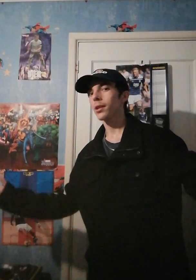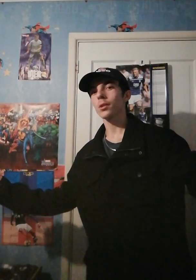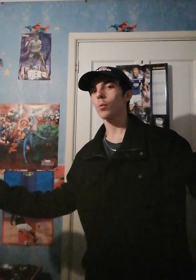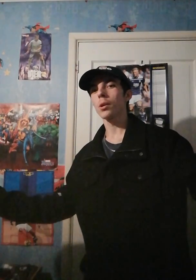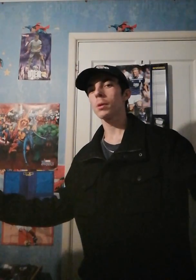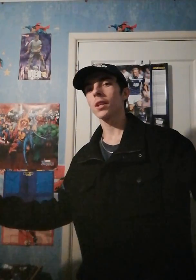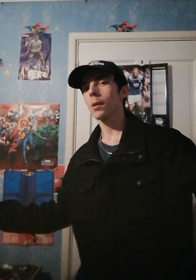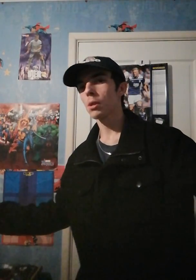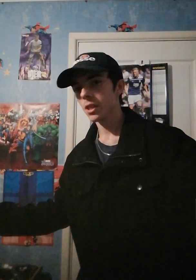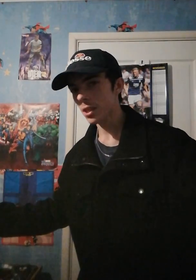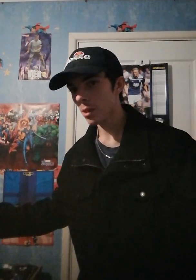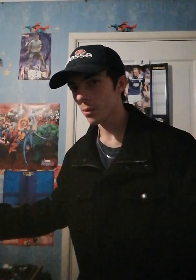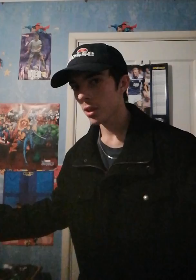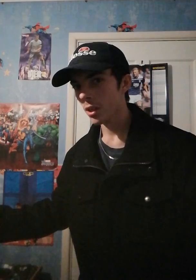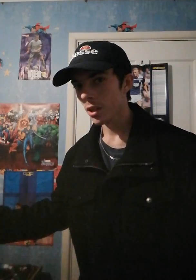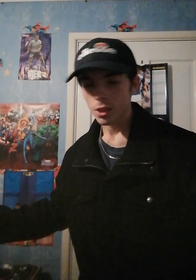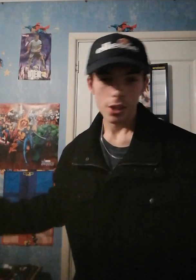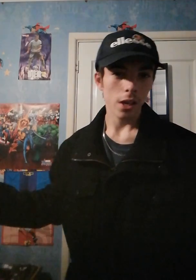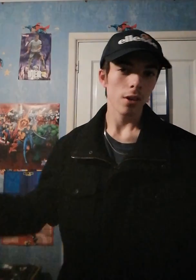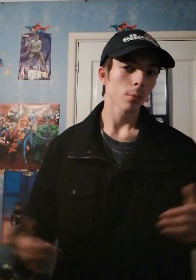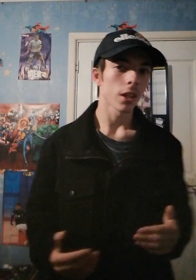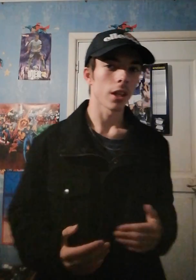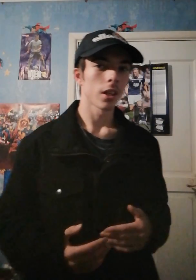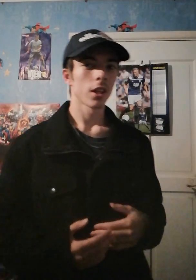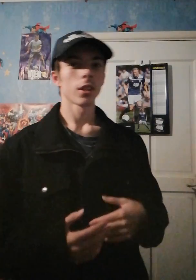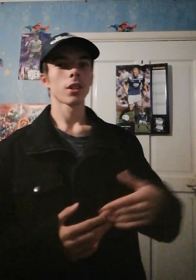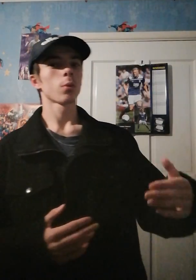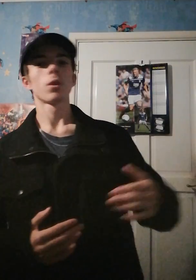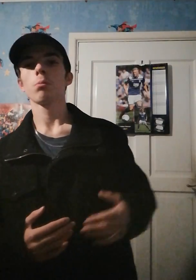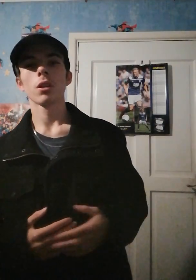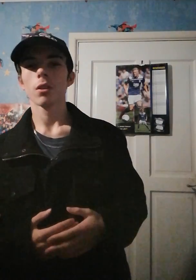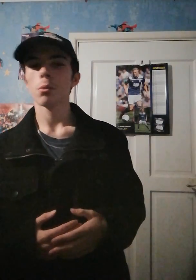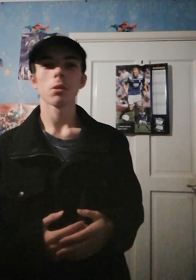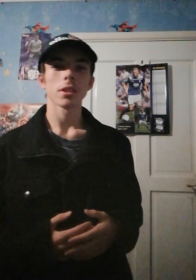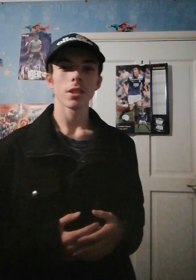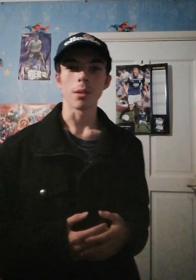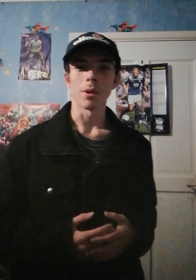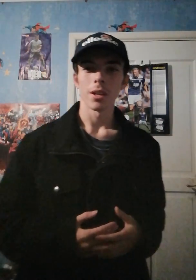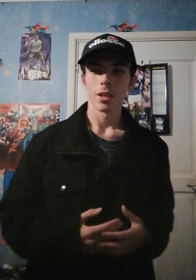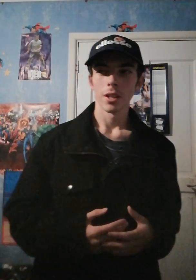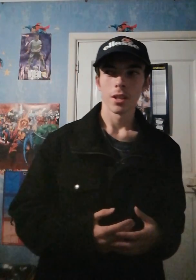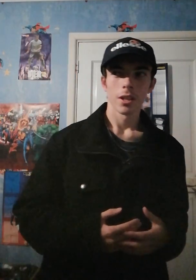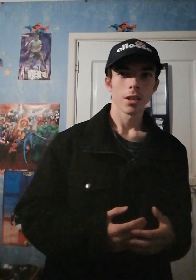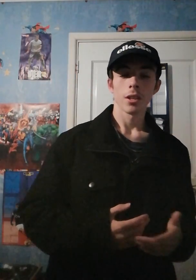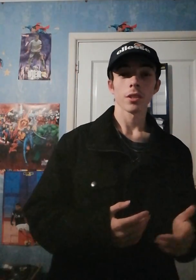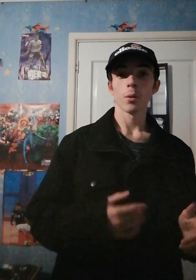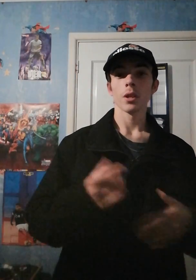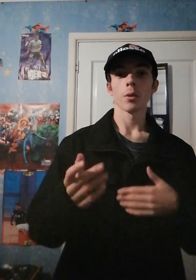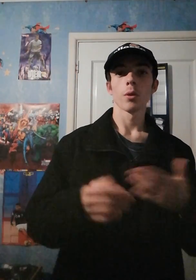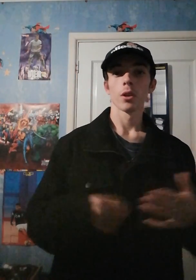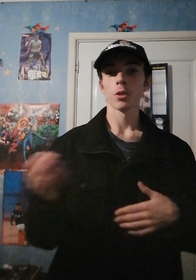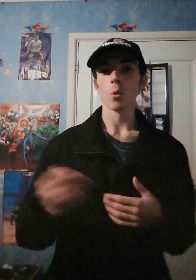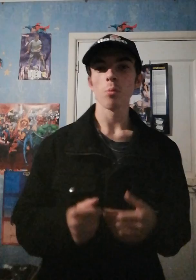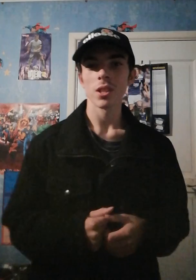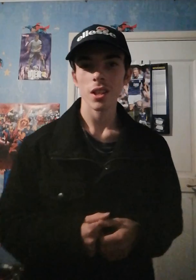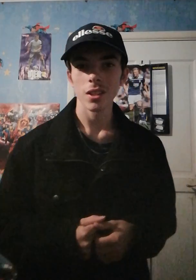He doesn't want to be on our bloody team. Jalen Ramsey, doesn't want to be on your bloody team. You're still a little swapsies.